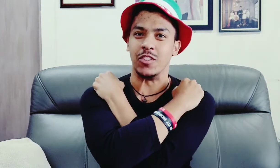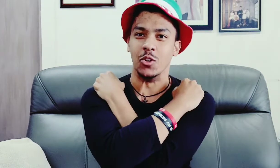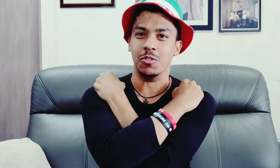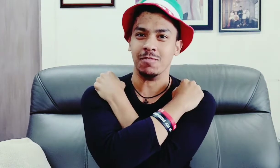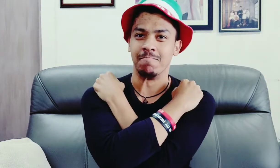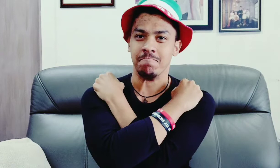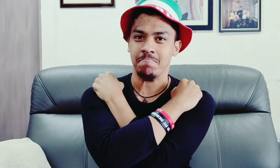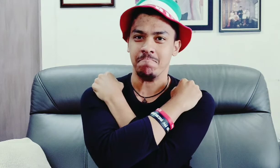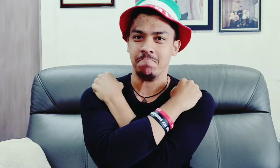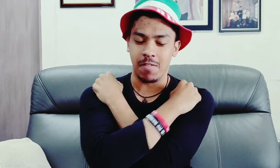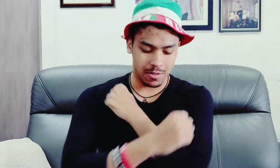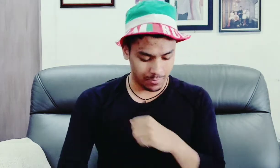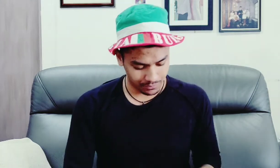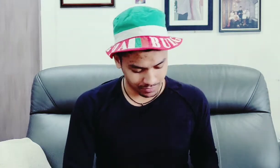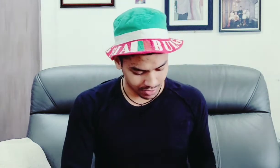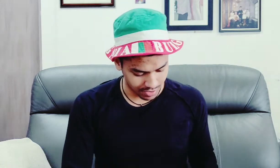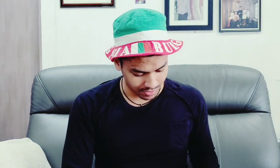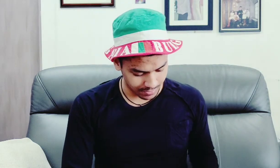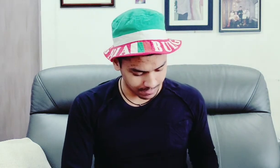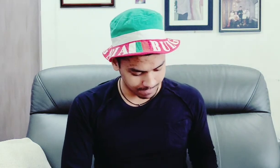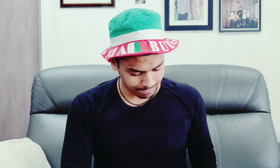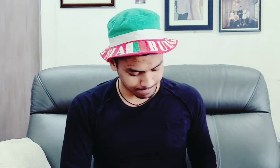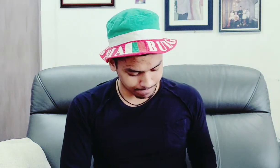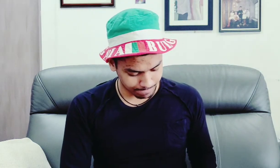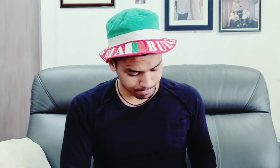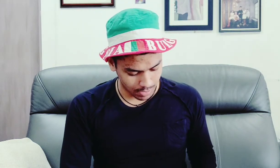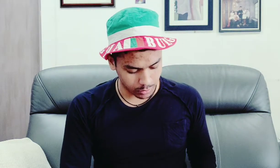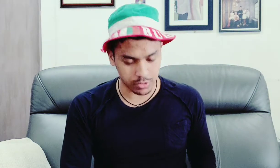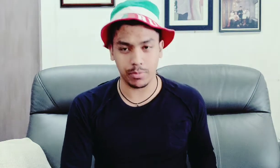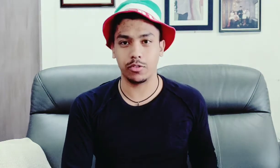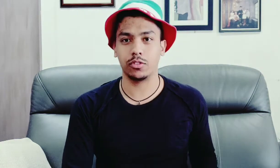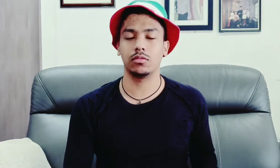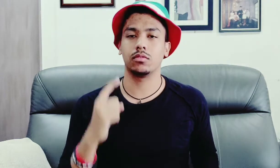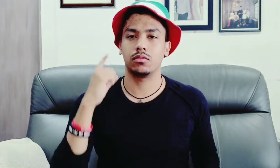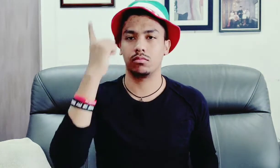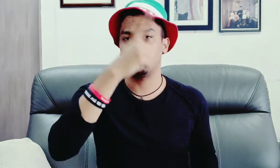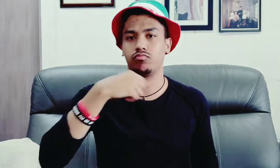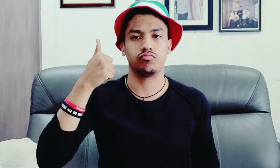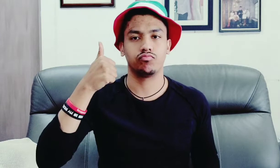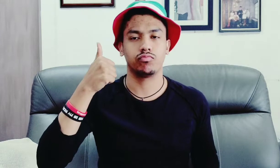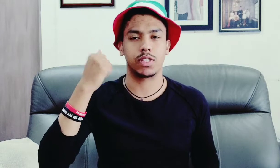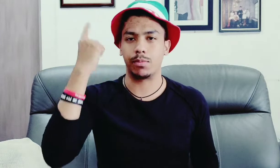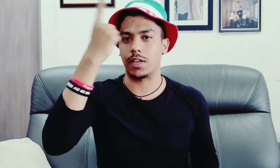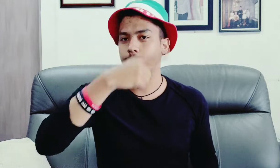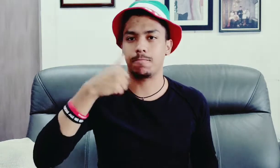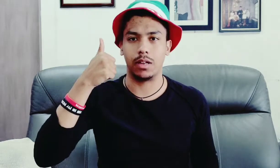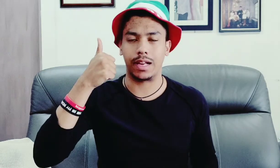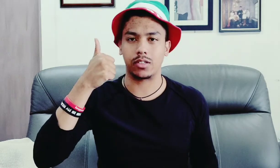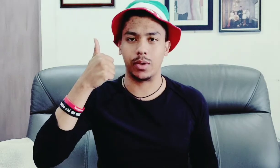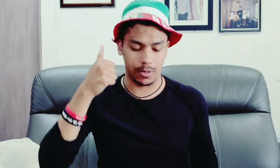you okay next word is beautiful same sign like last week